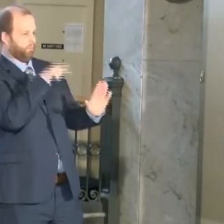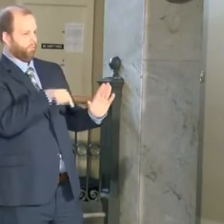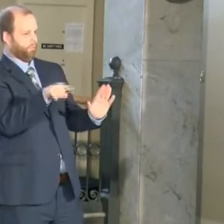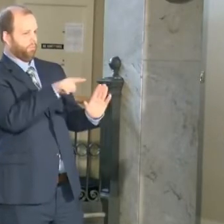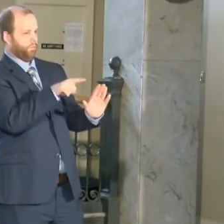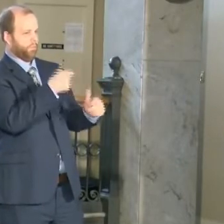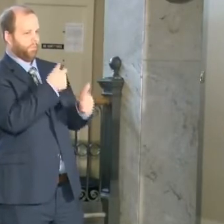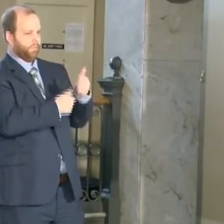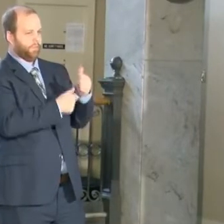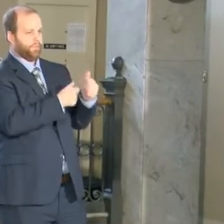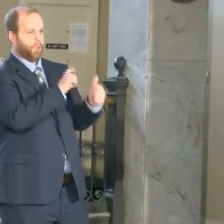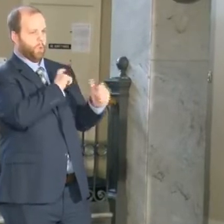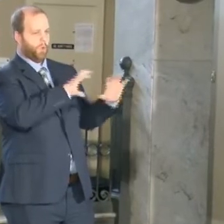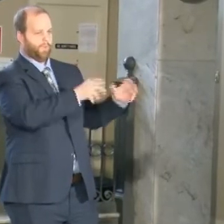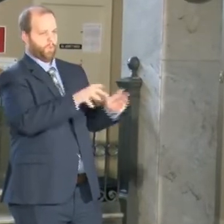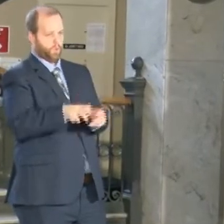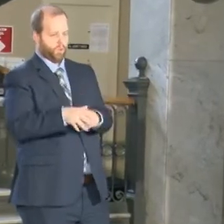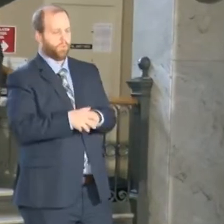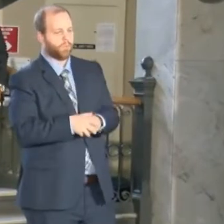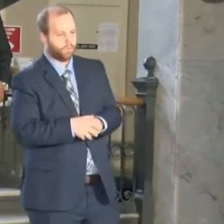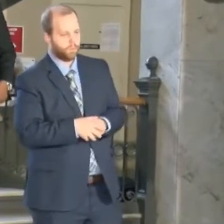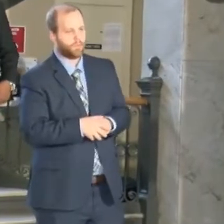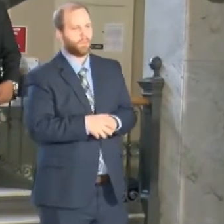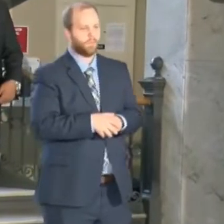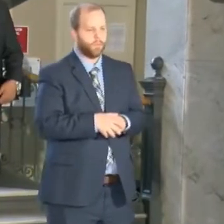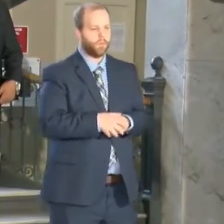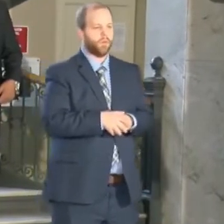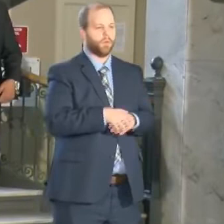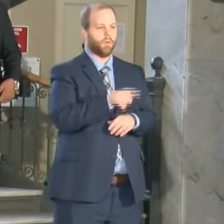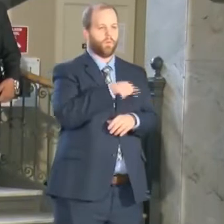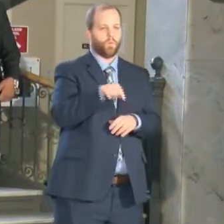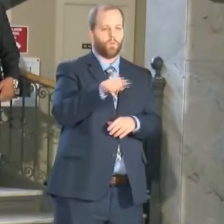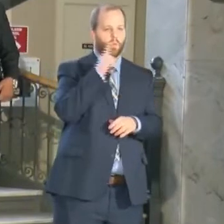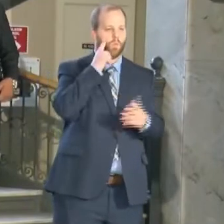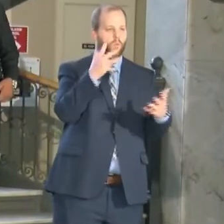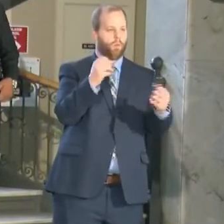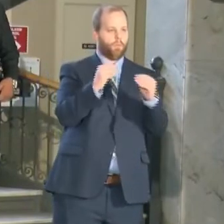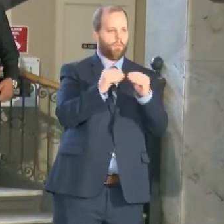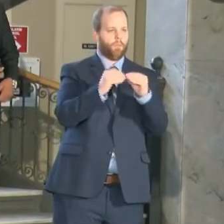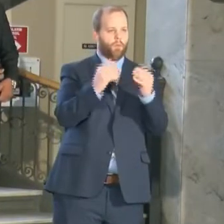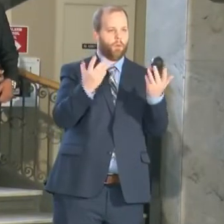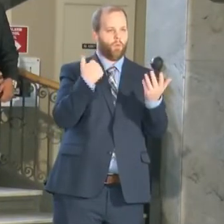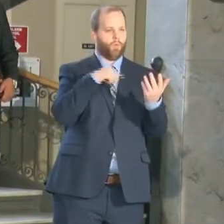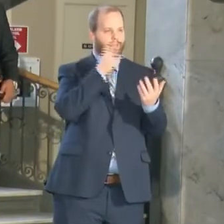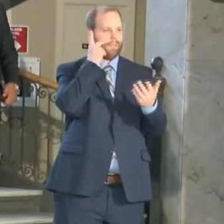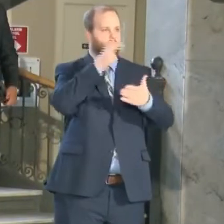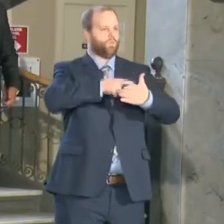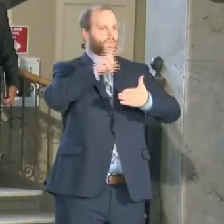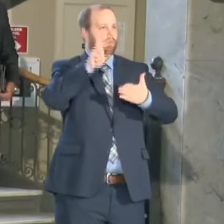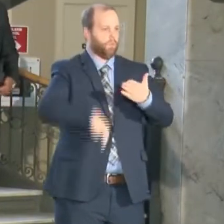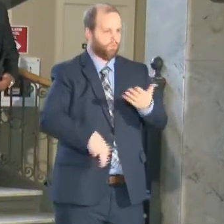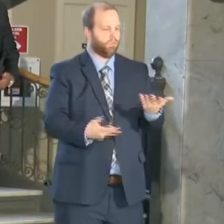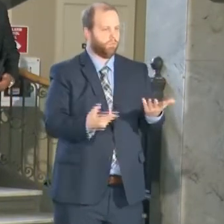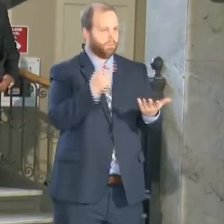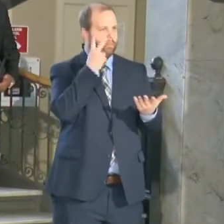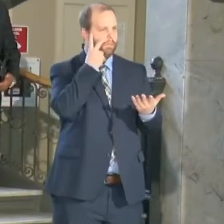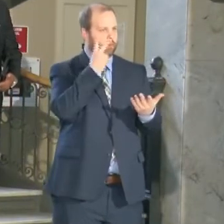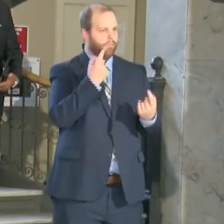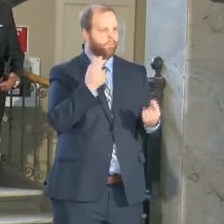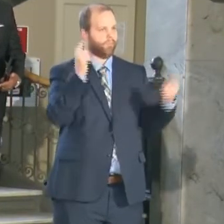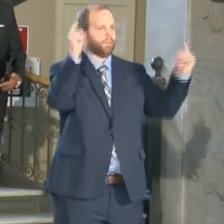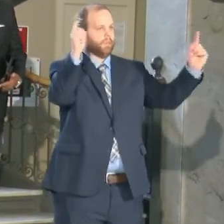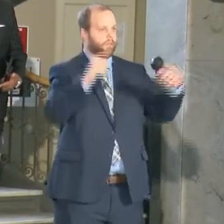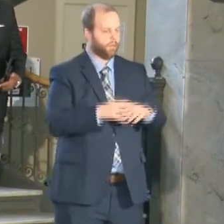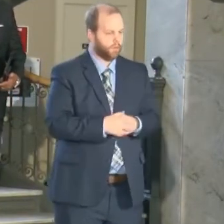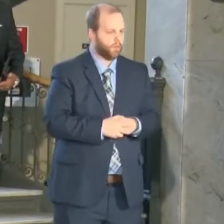expecting more from our officers. Supervisor expecting more from their staff and we're getting that. We're getting those results results results. Since